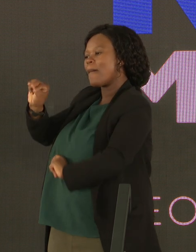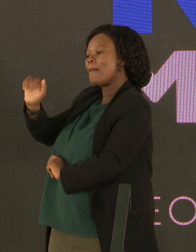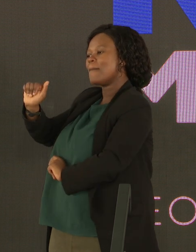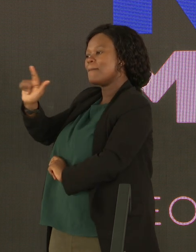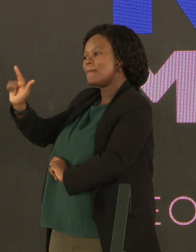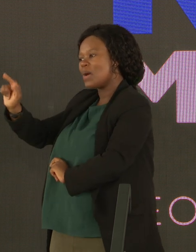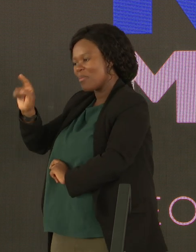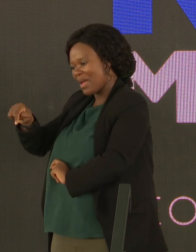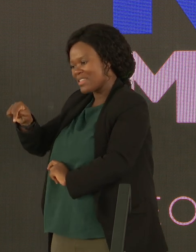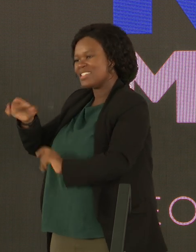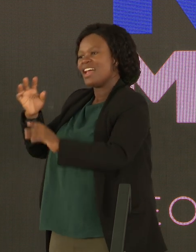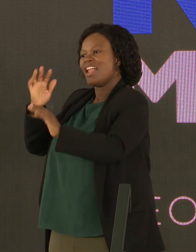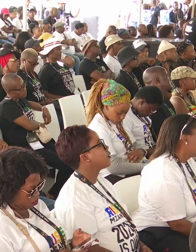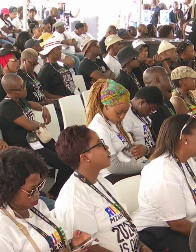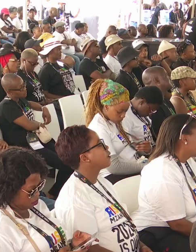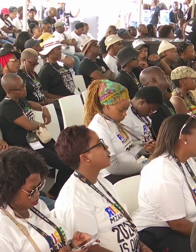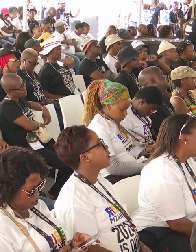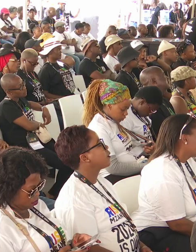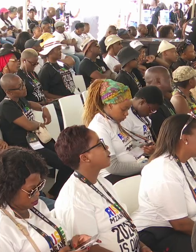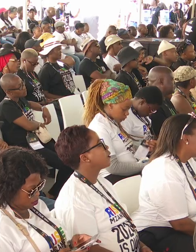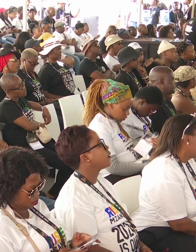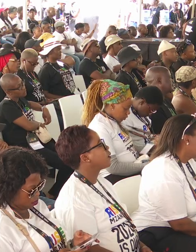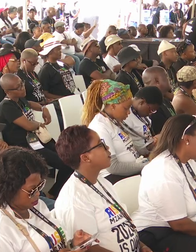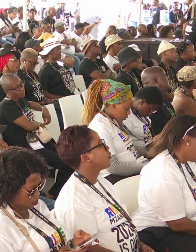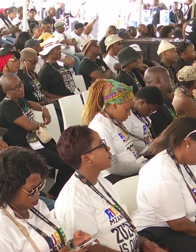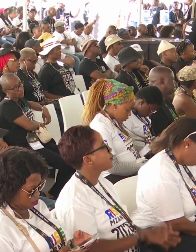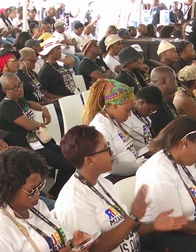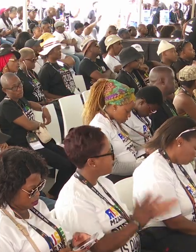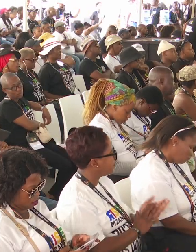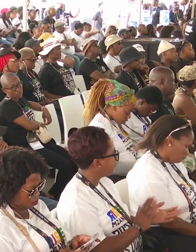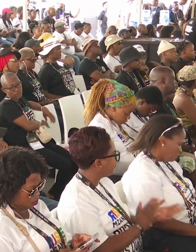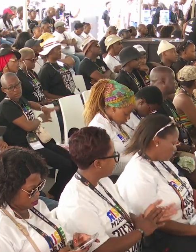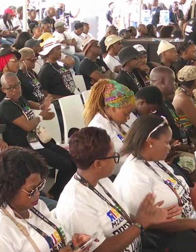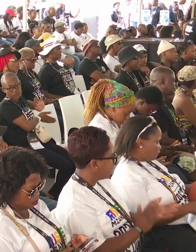-owned construction companies in the community.